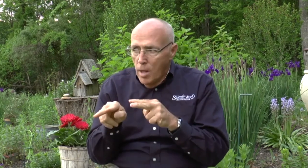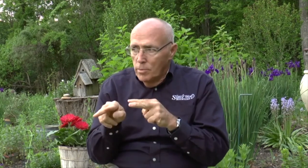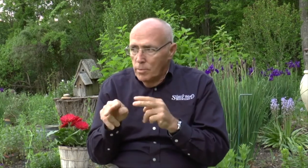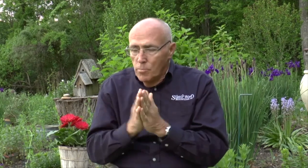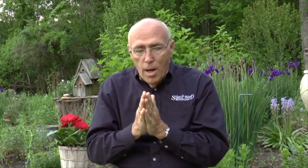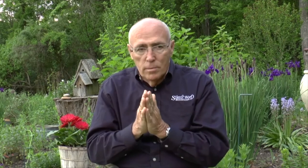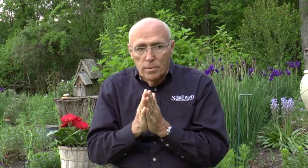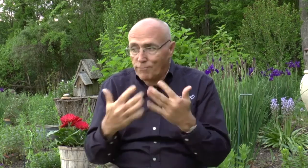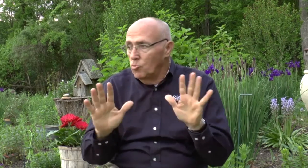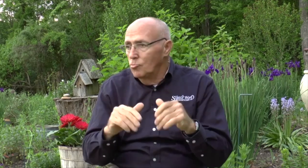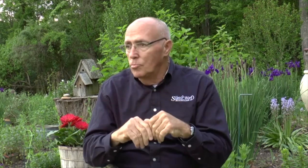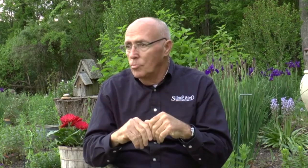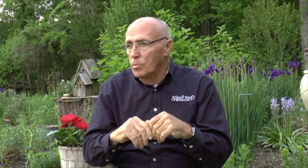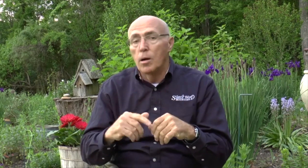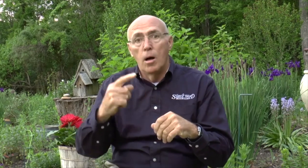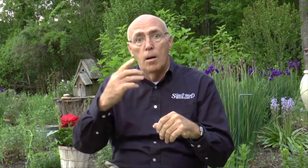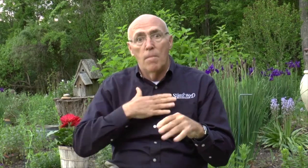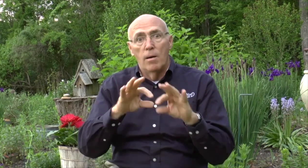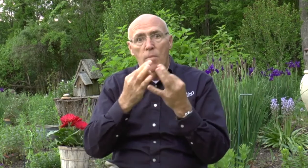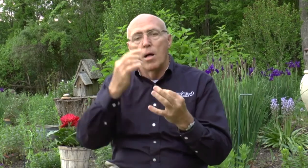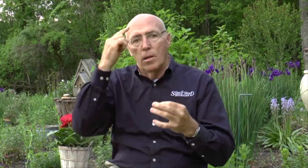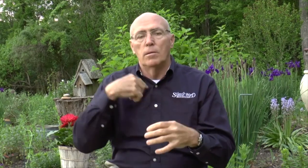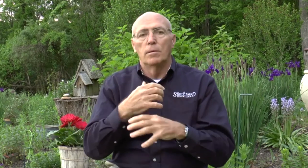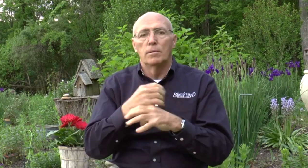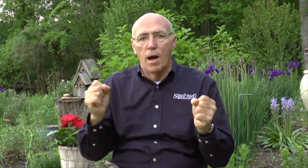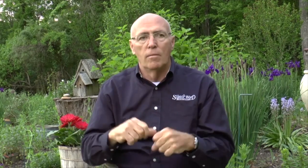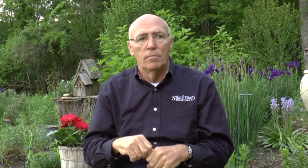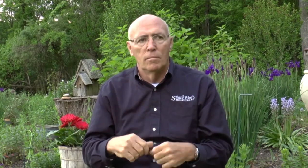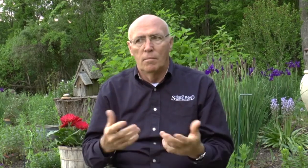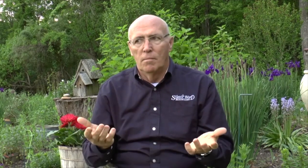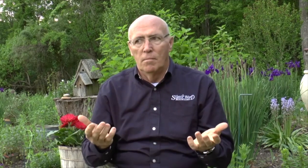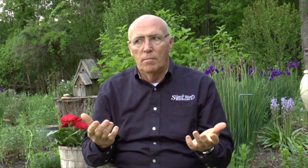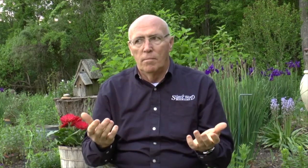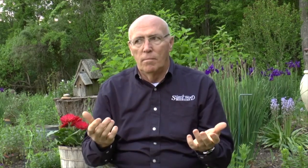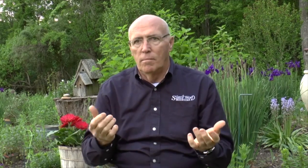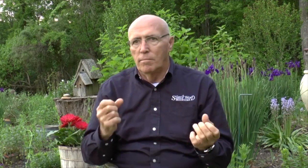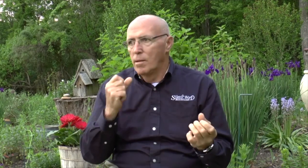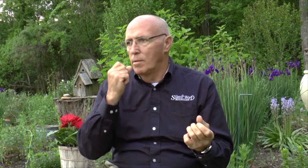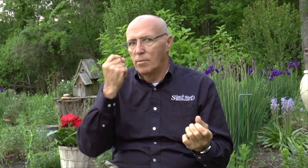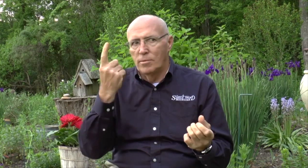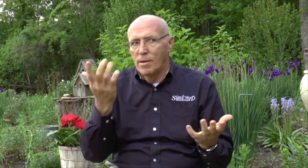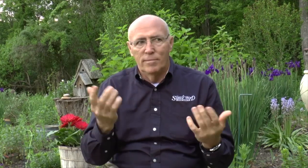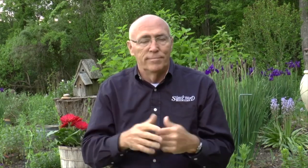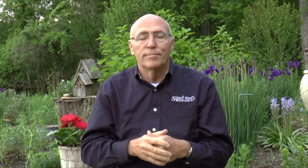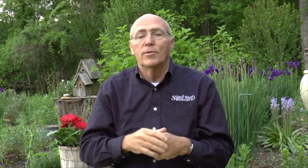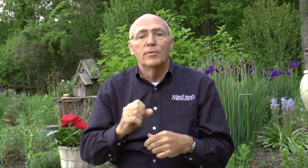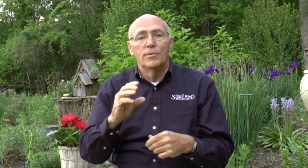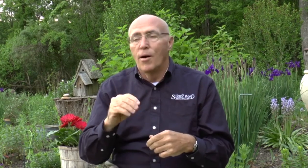knees and she was praying. I kind of kept my eye on her. When we finished, she finished praying. My family thought that I was saved. But I didn't understand a